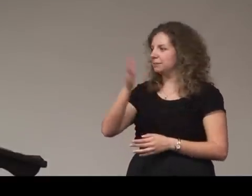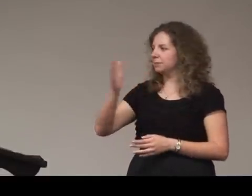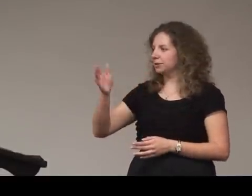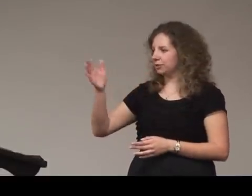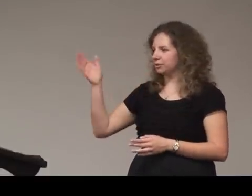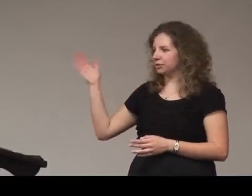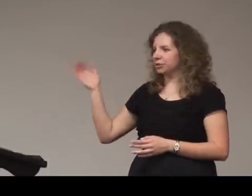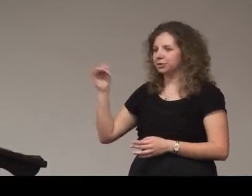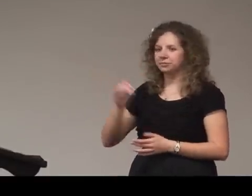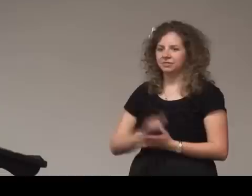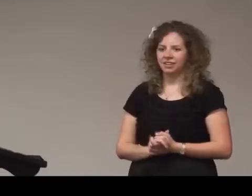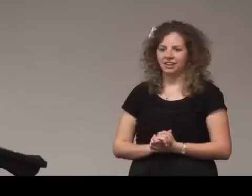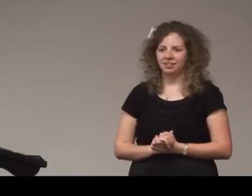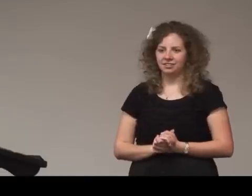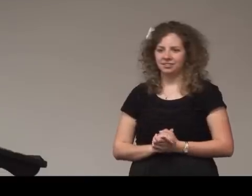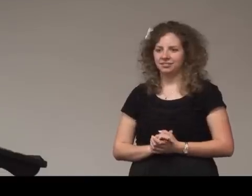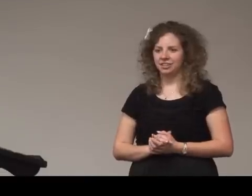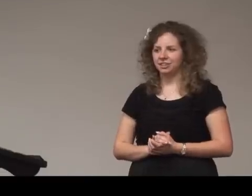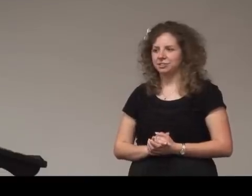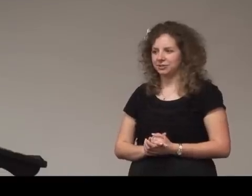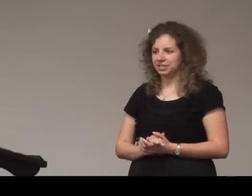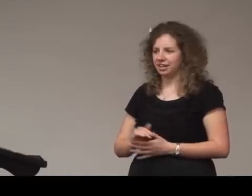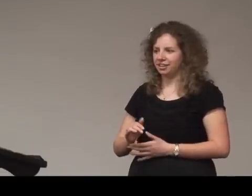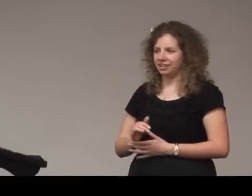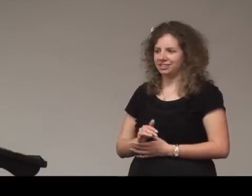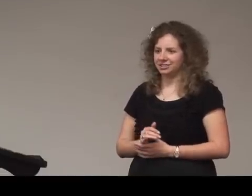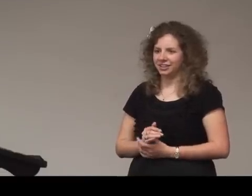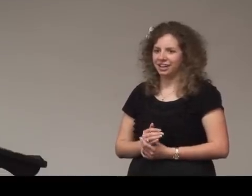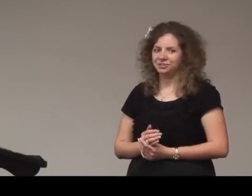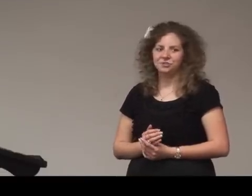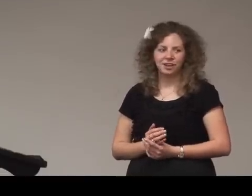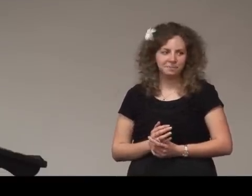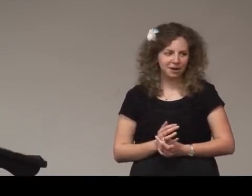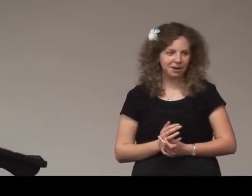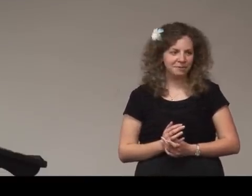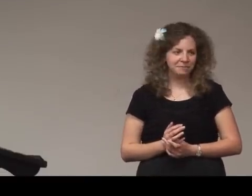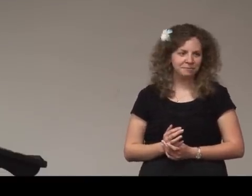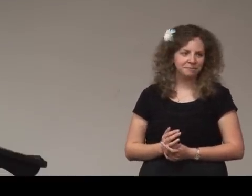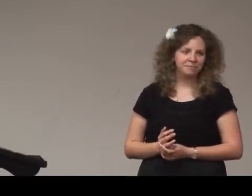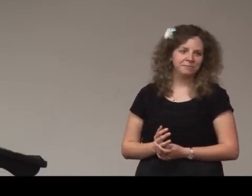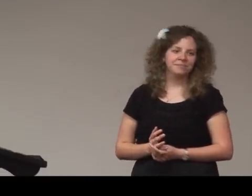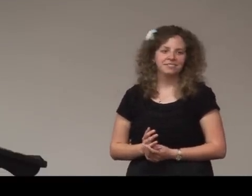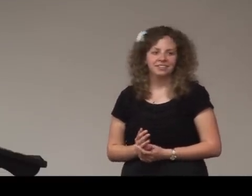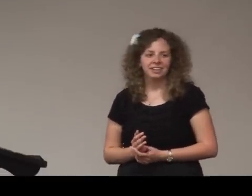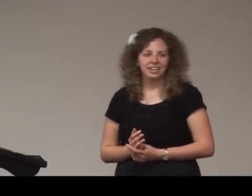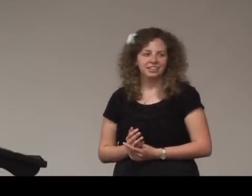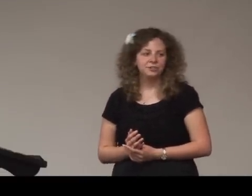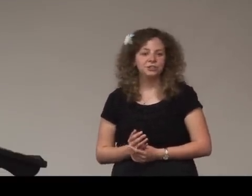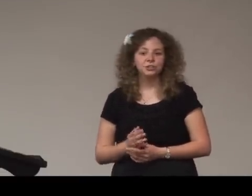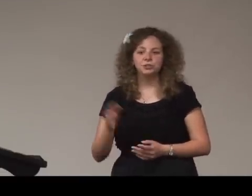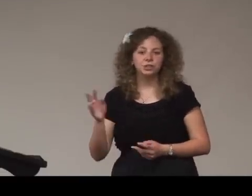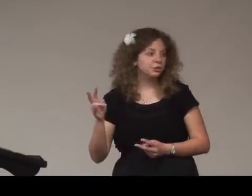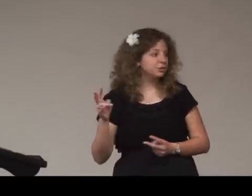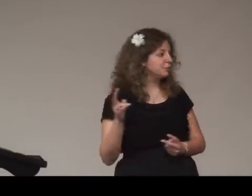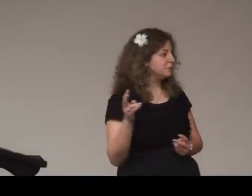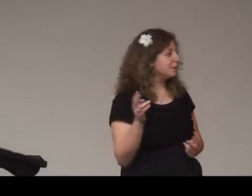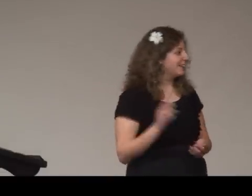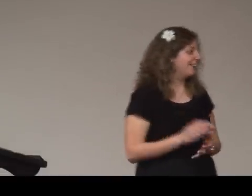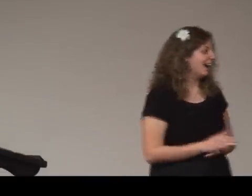keep going through and announcing what the dialogue is okay so find a partner and if you can do two then it'd be better yeah